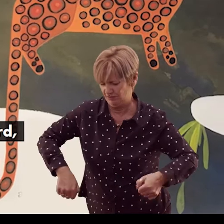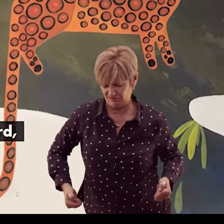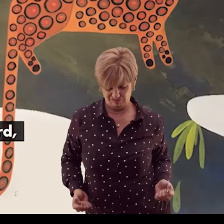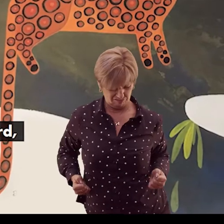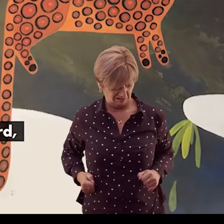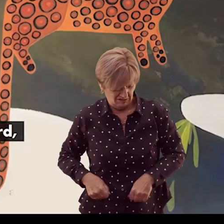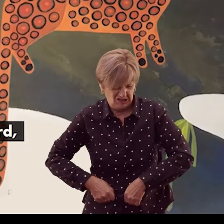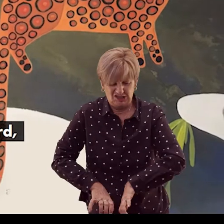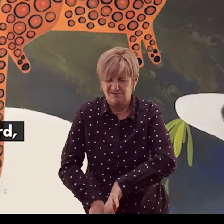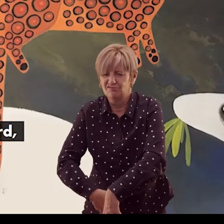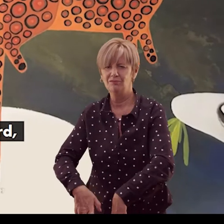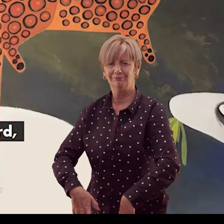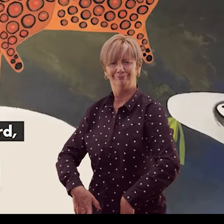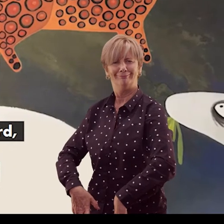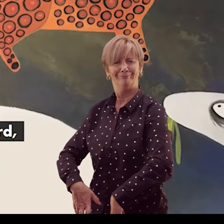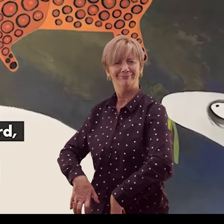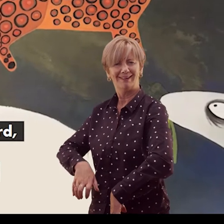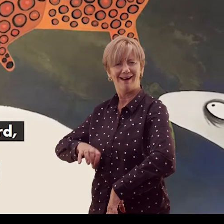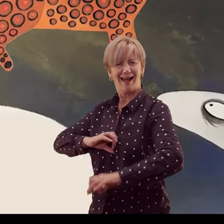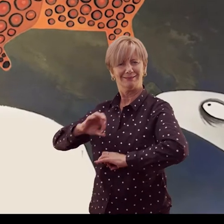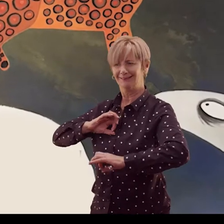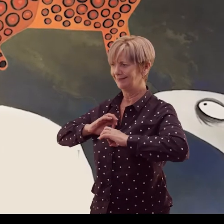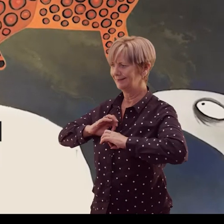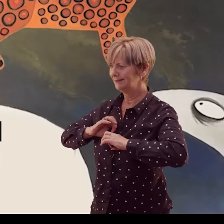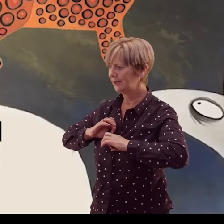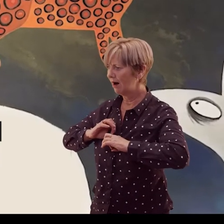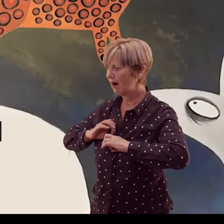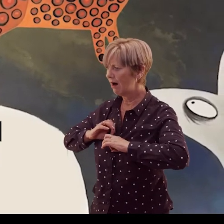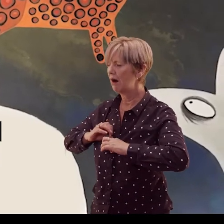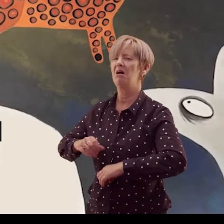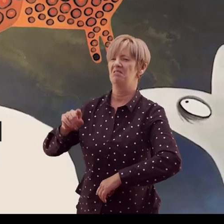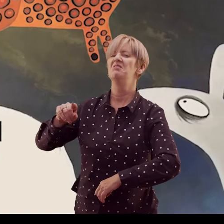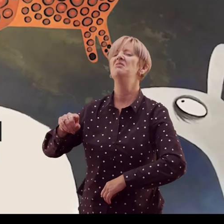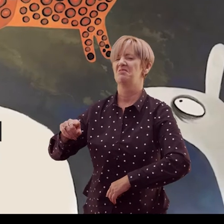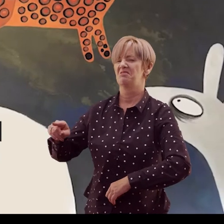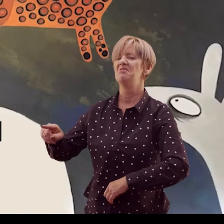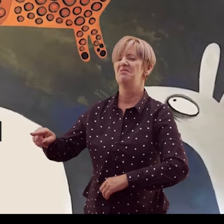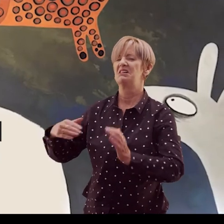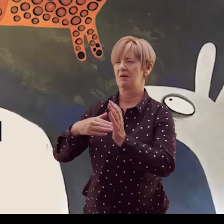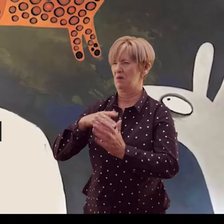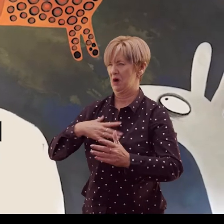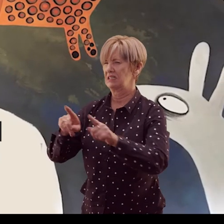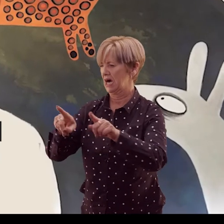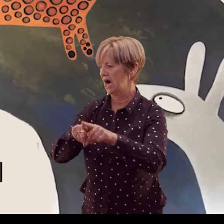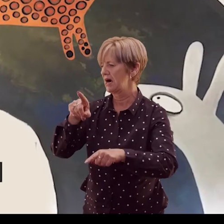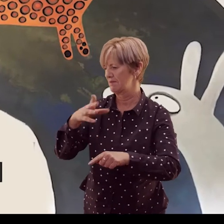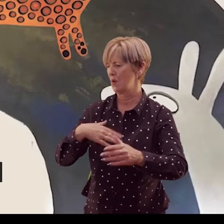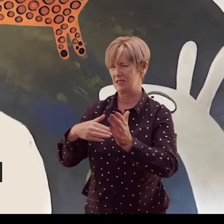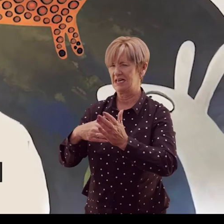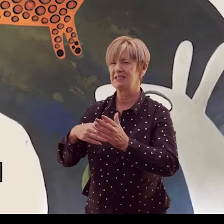the perfectly fitting fur. I shall have spots like that, he said to himself and he hurried off,